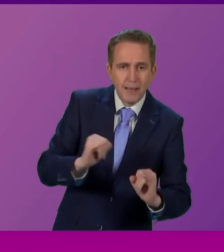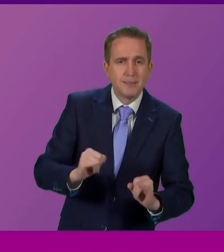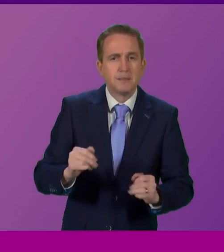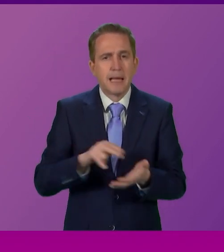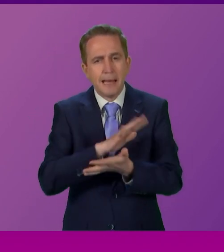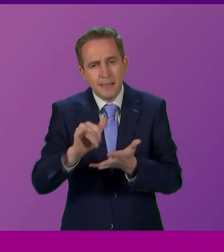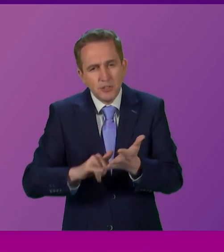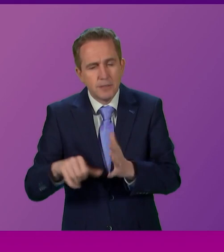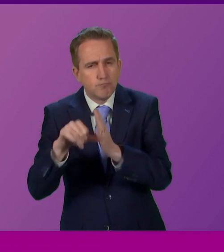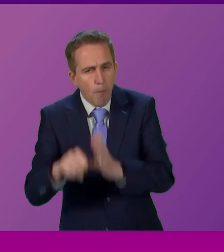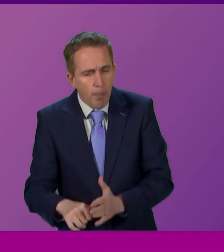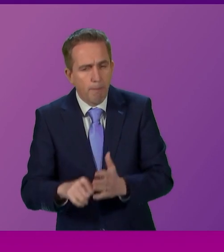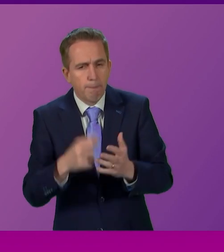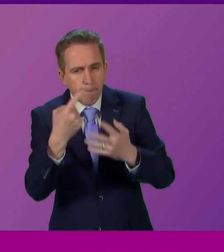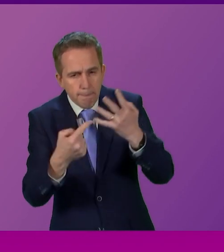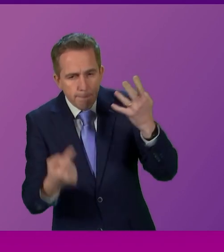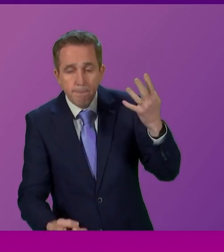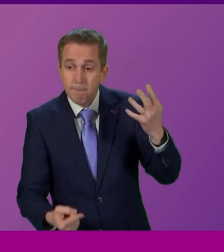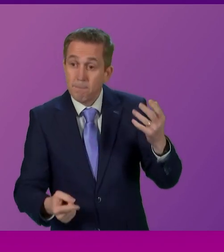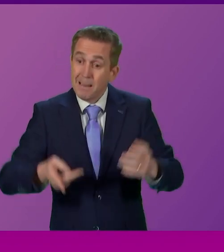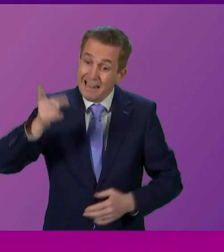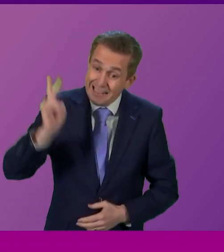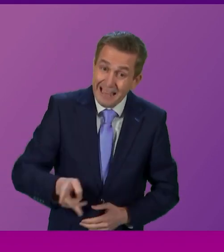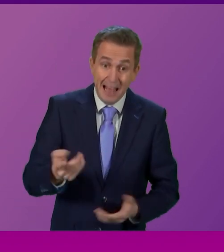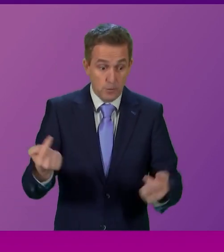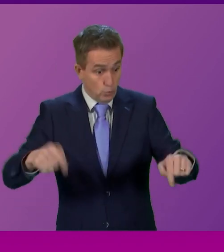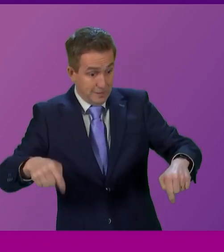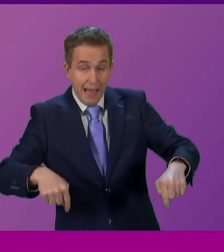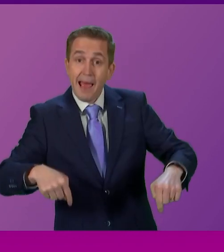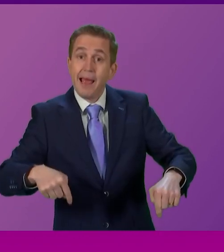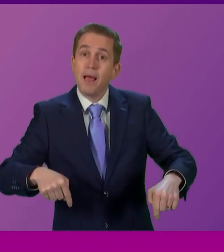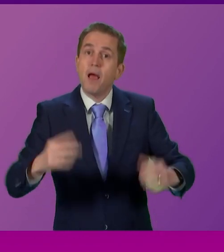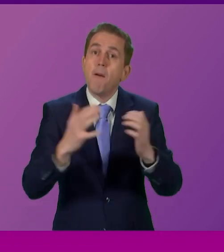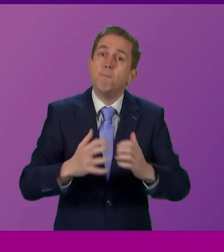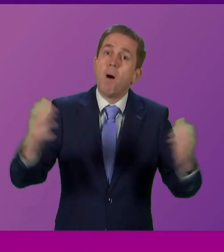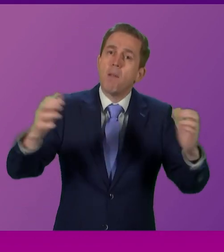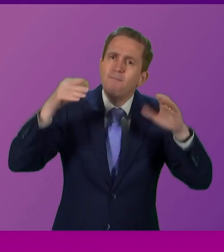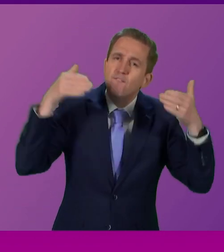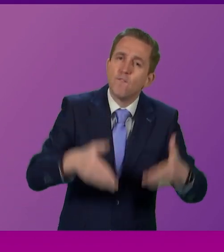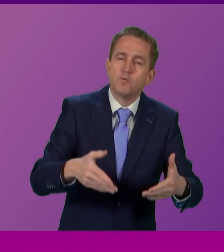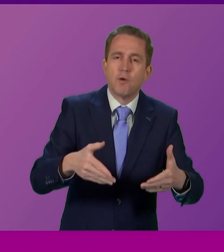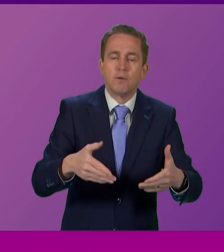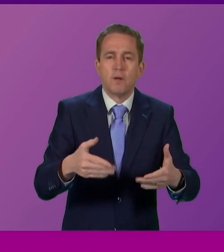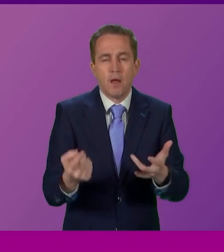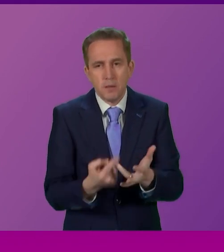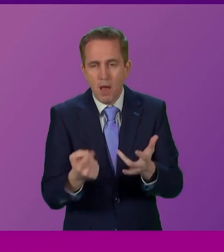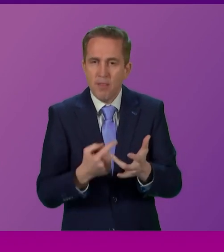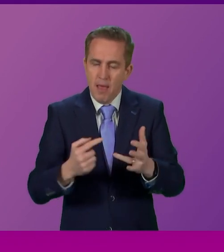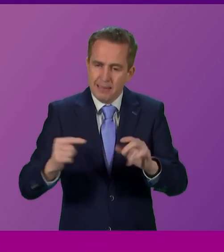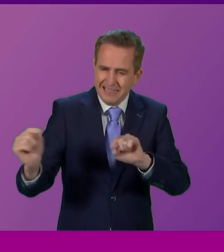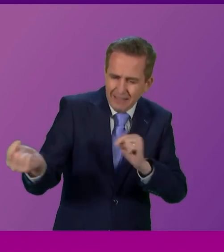in our NHS. But today, yet again, they have focused parliamentary time on another divisive